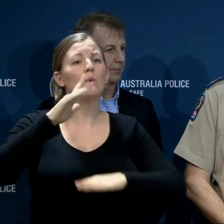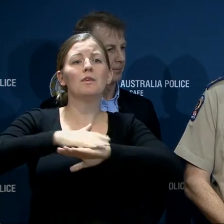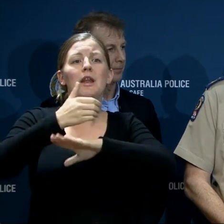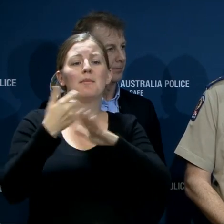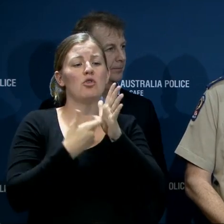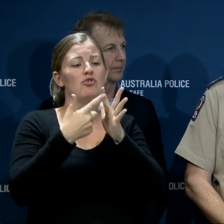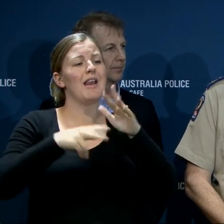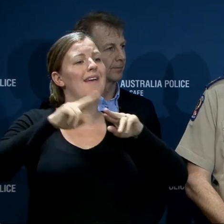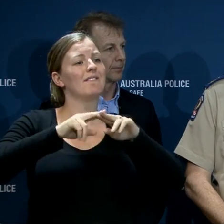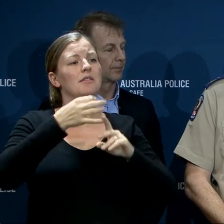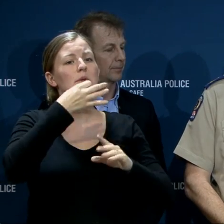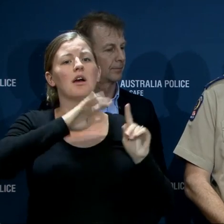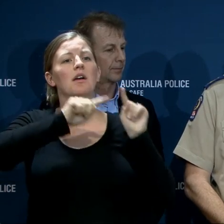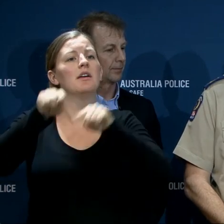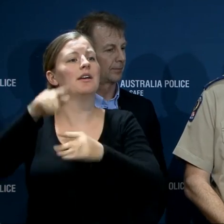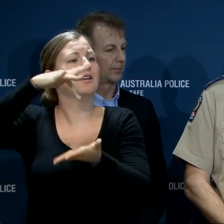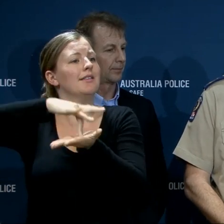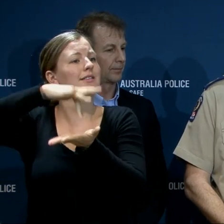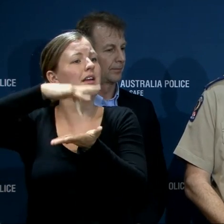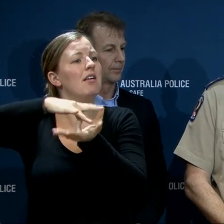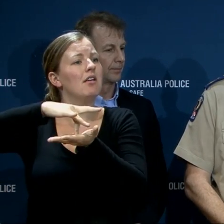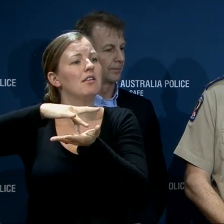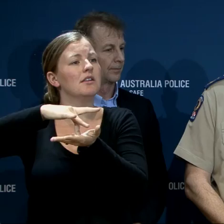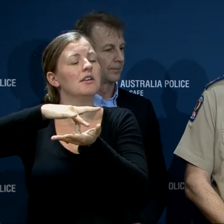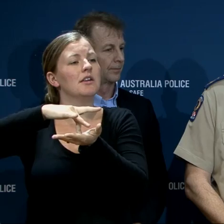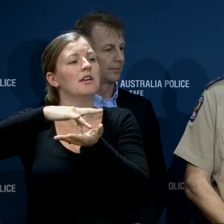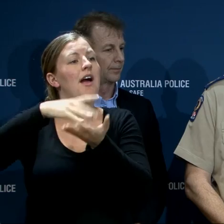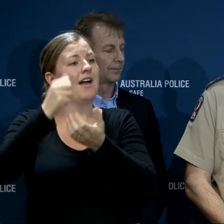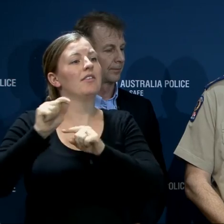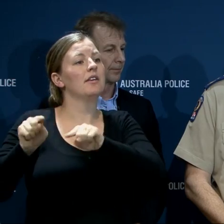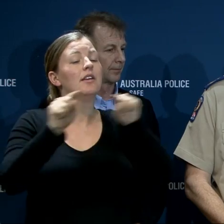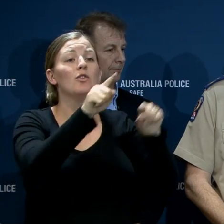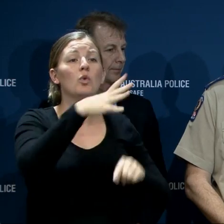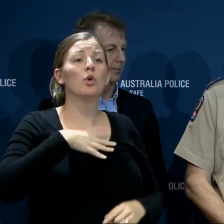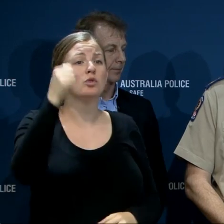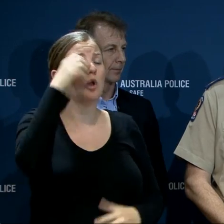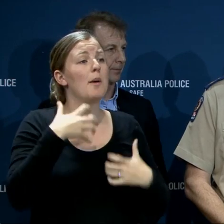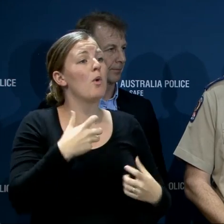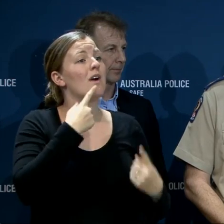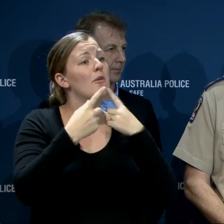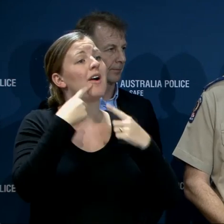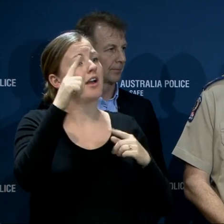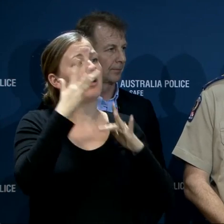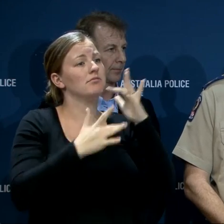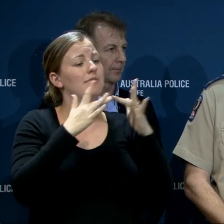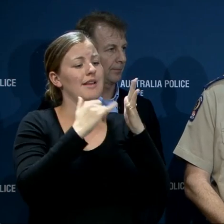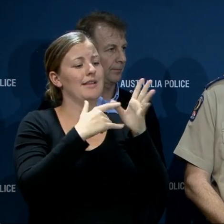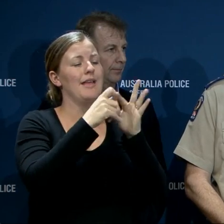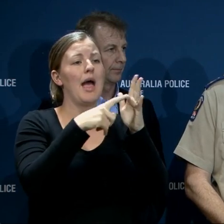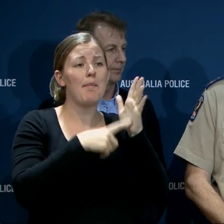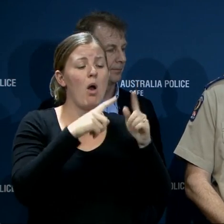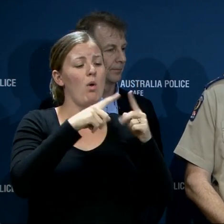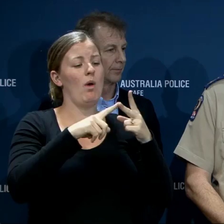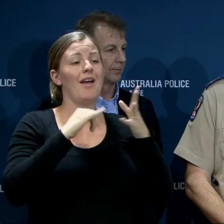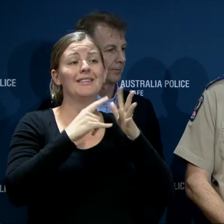in response to this event in other impacted areas and the community can get more information via the SAPOL website, the SEPS